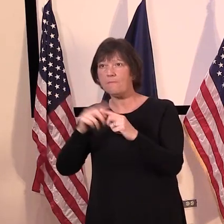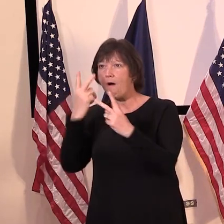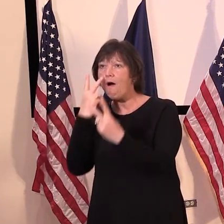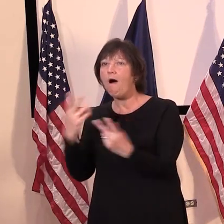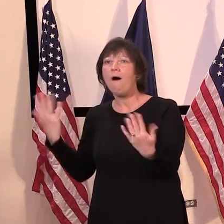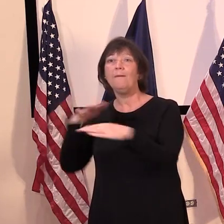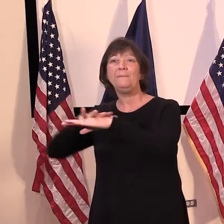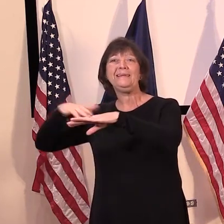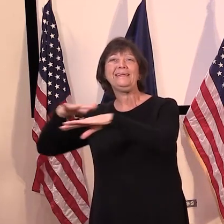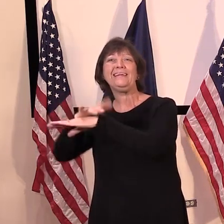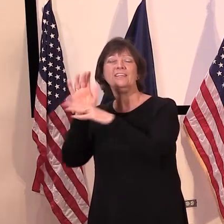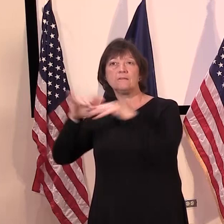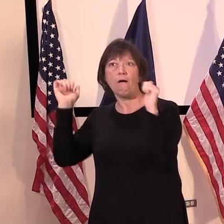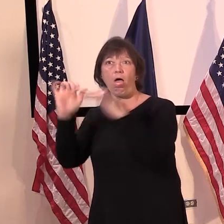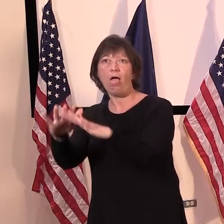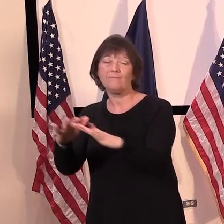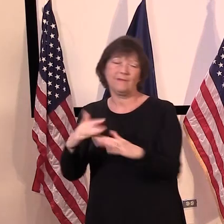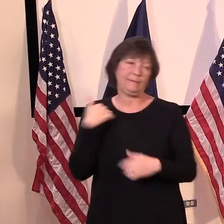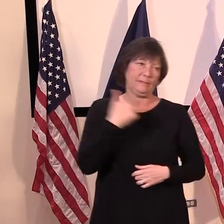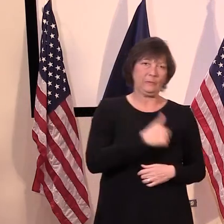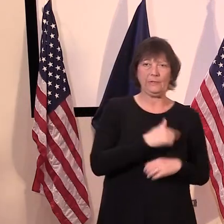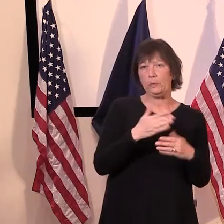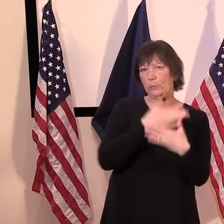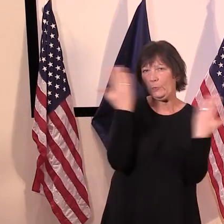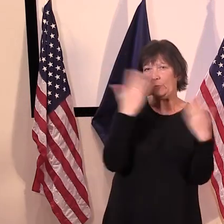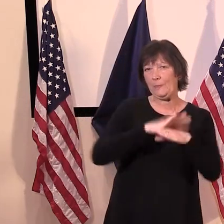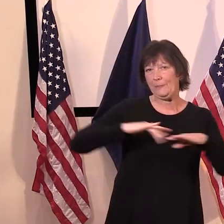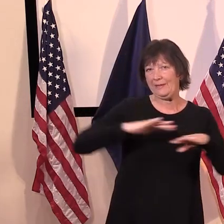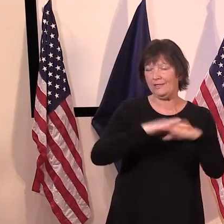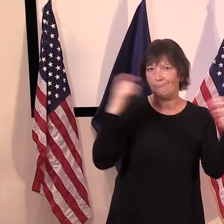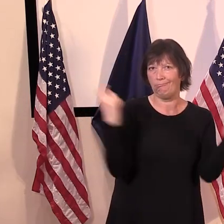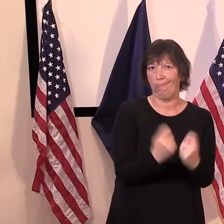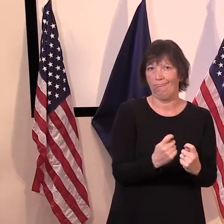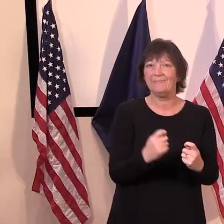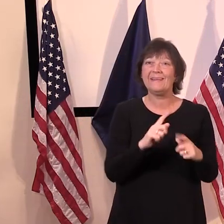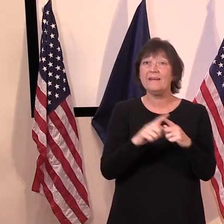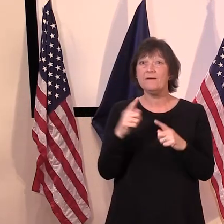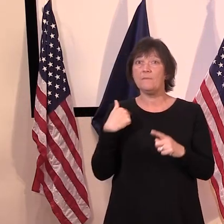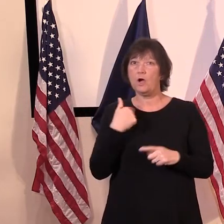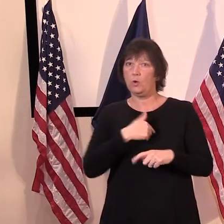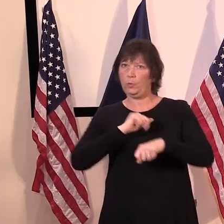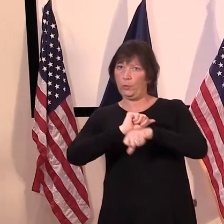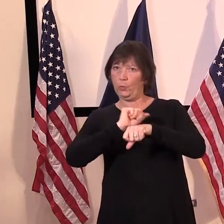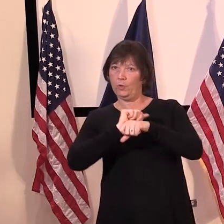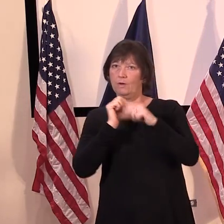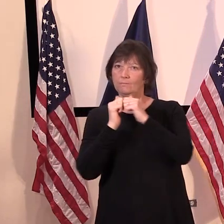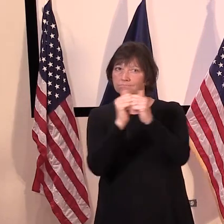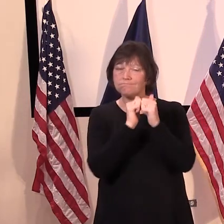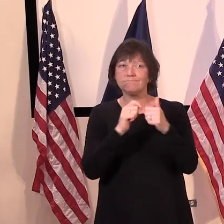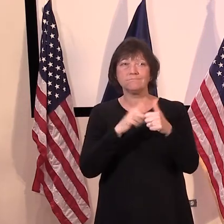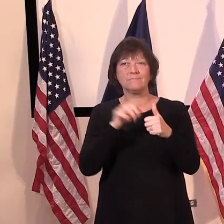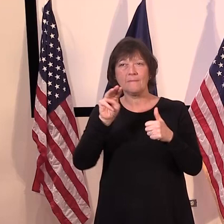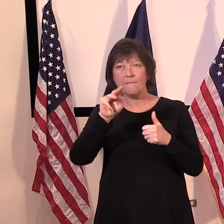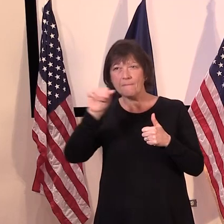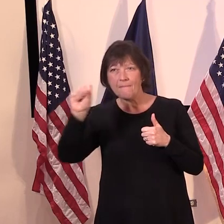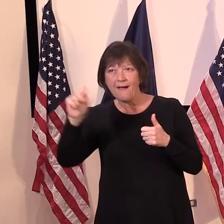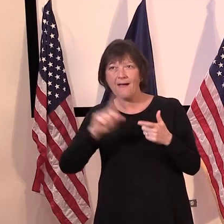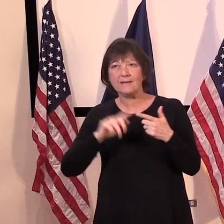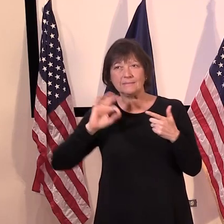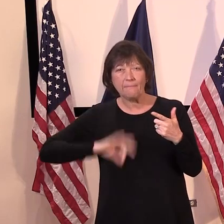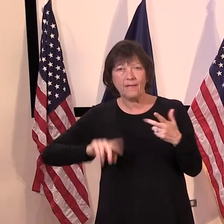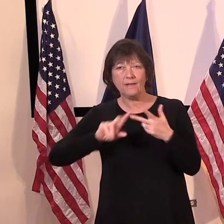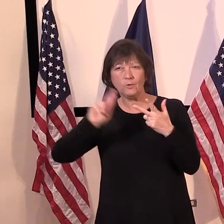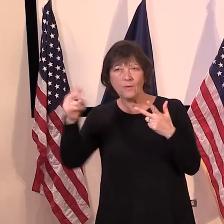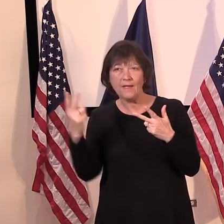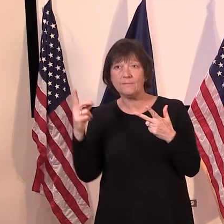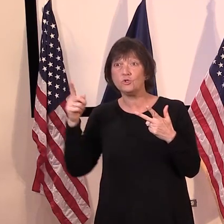that's a concern for us, but, that's why they want to work together as a region with Massachusetts, uh, to make sure that they're open